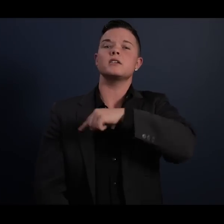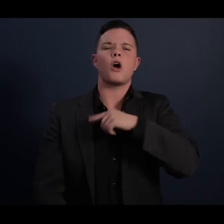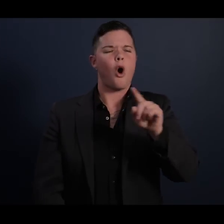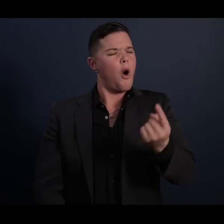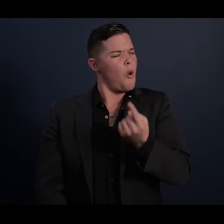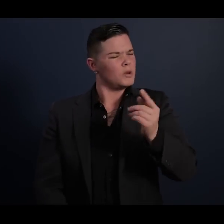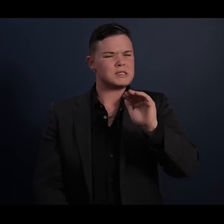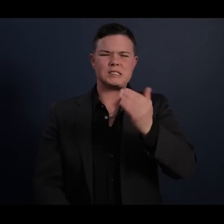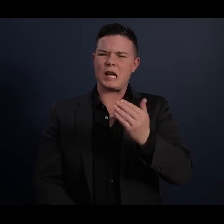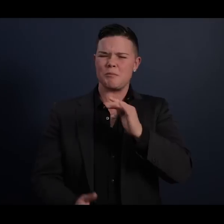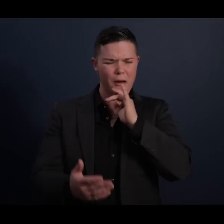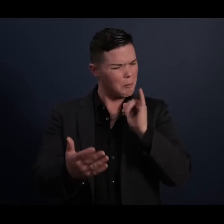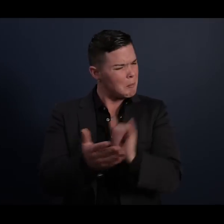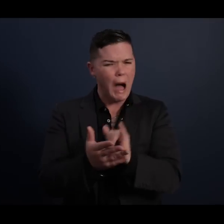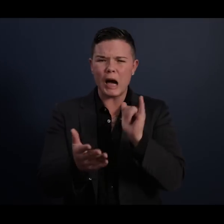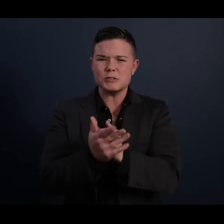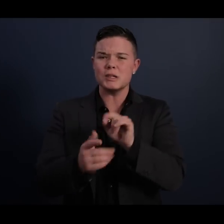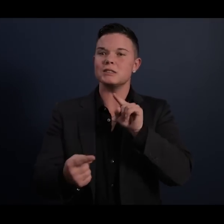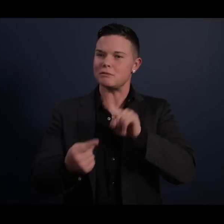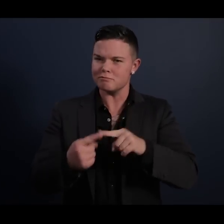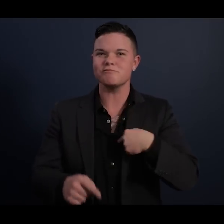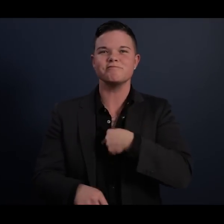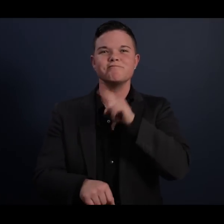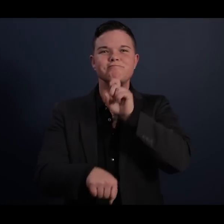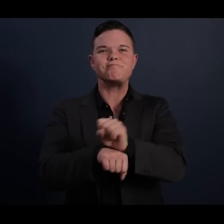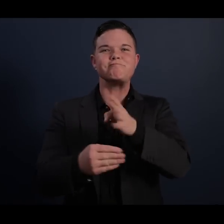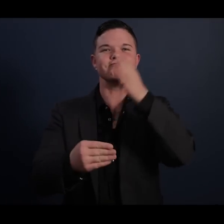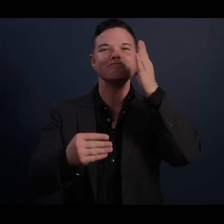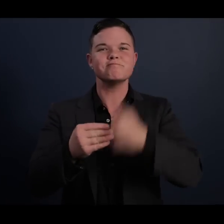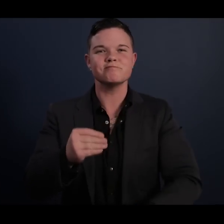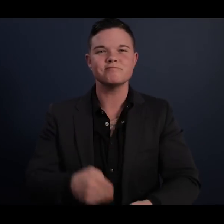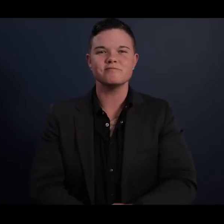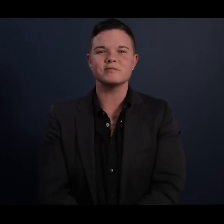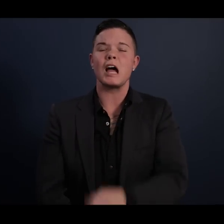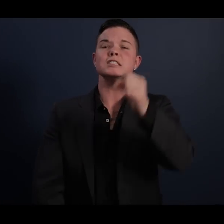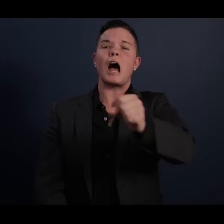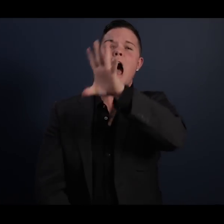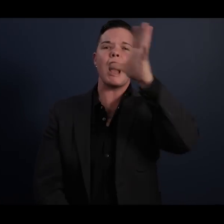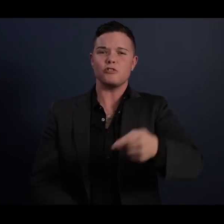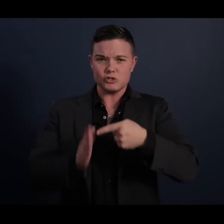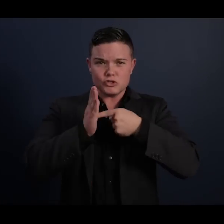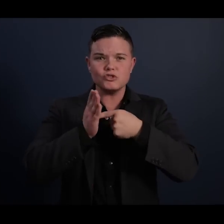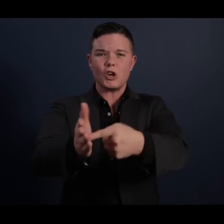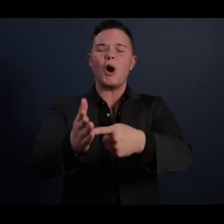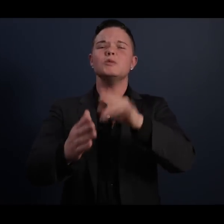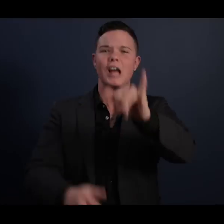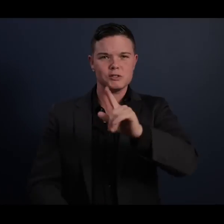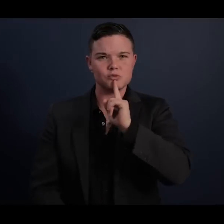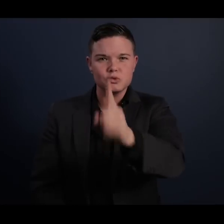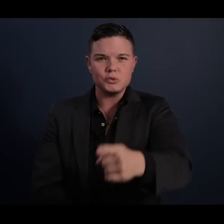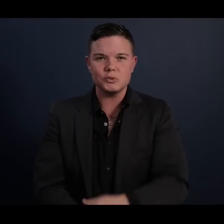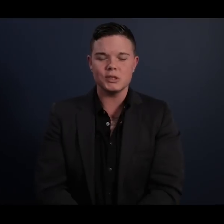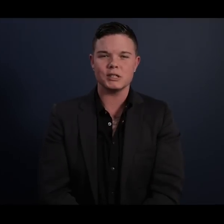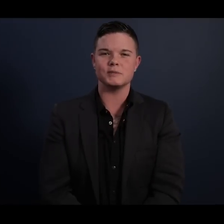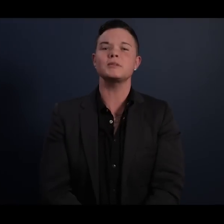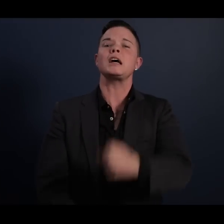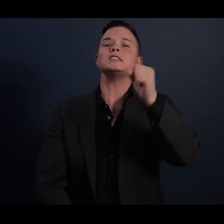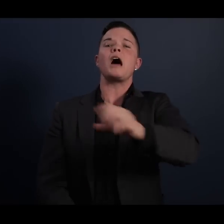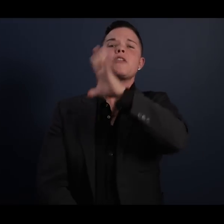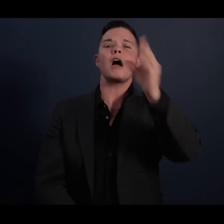impossible until it is done. South Africa shows that is true. South Africa shows